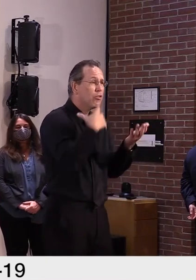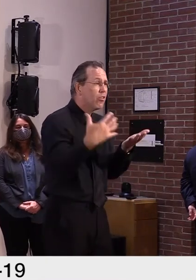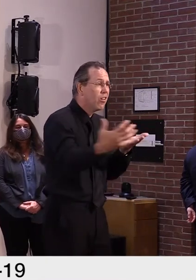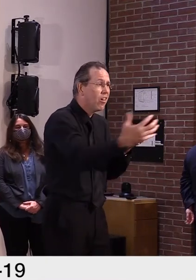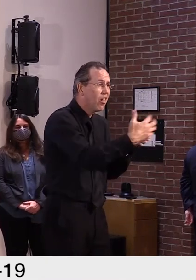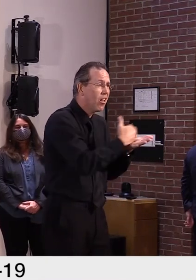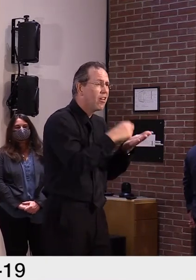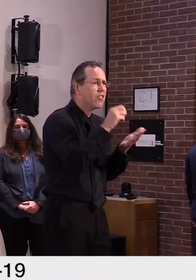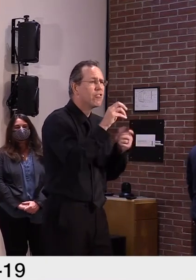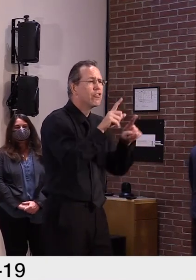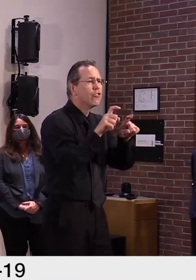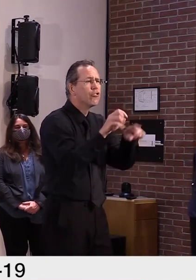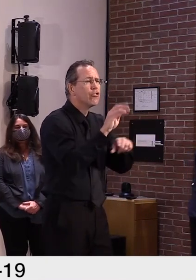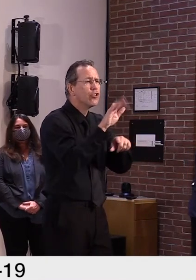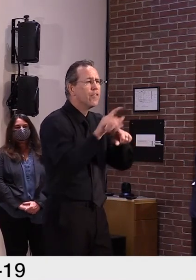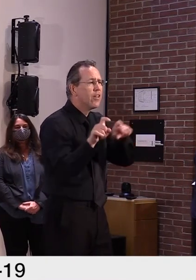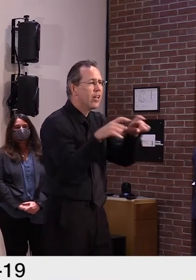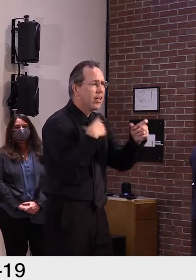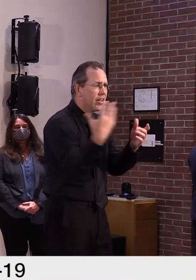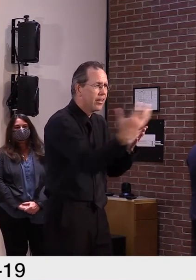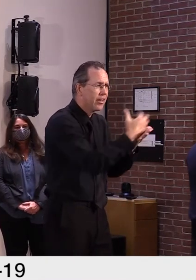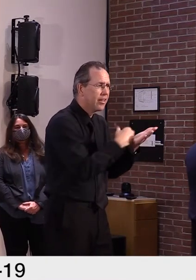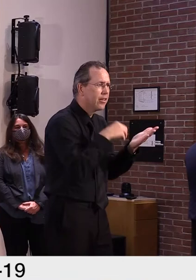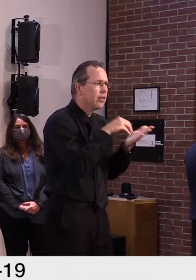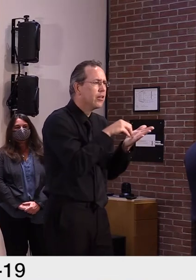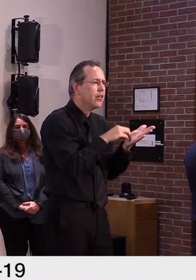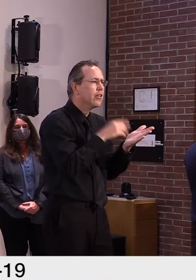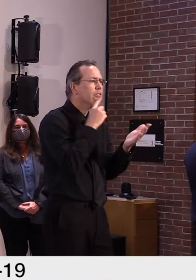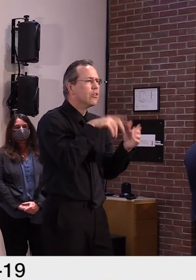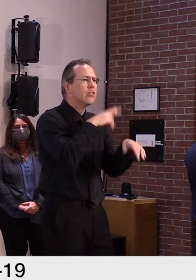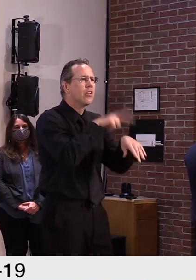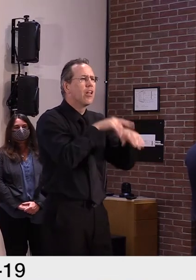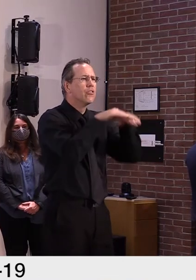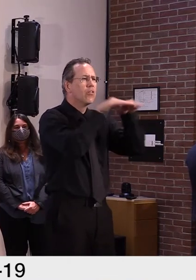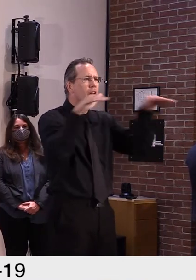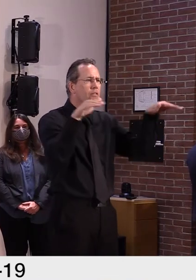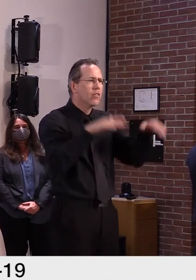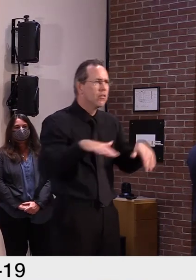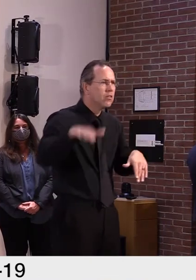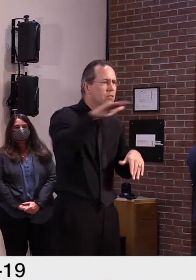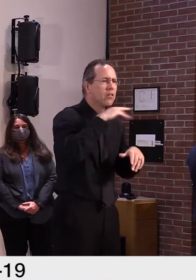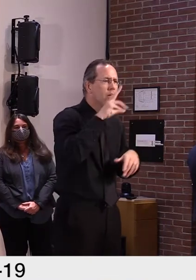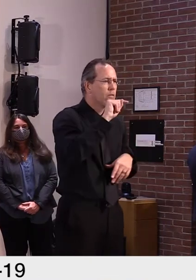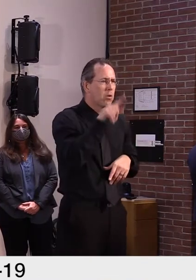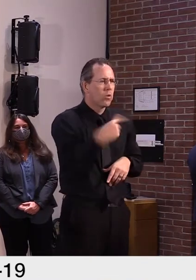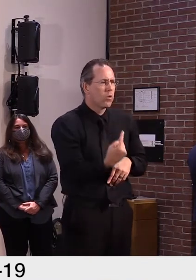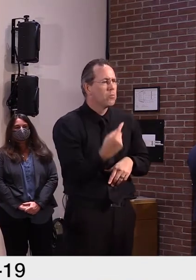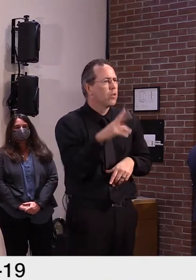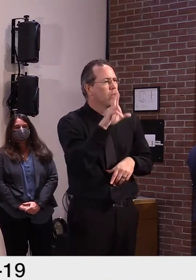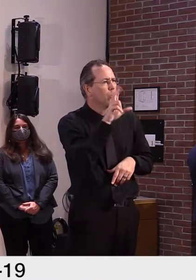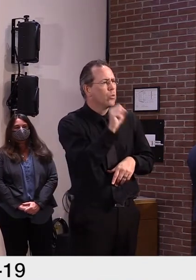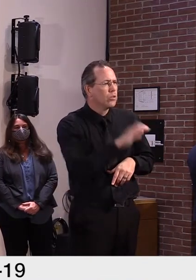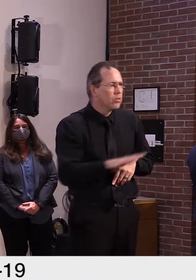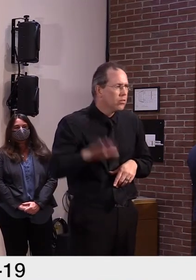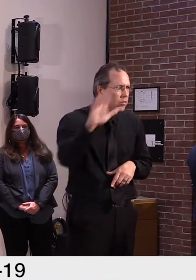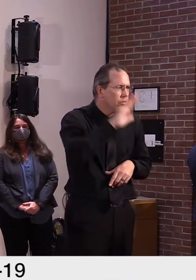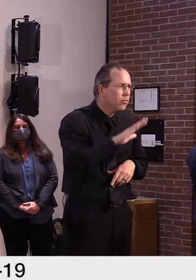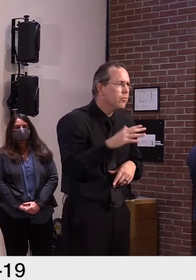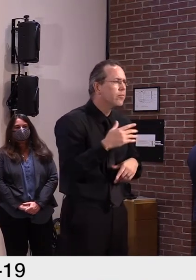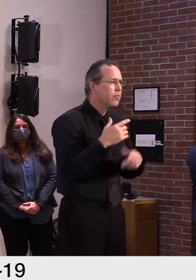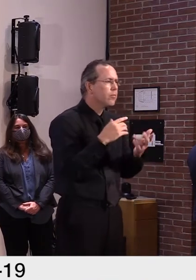a national survey conducted by the U.S. Census Bureau. It has standard questions that are asked